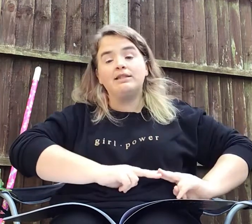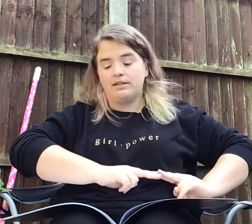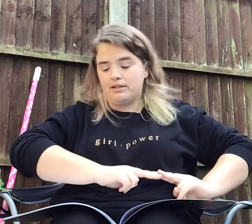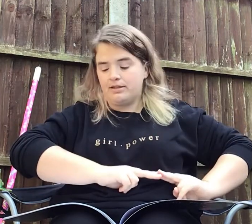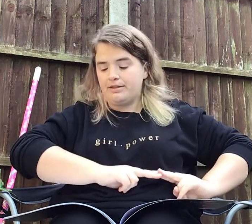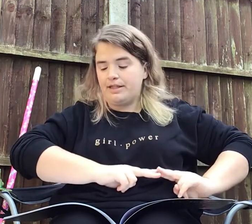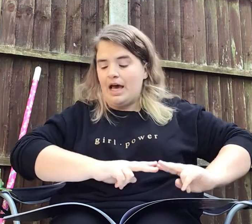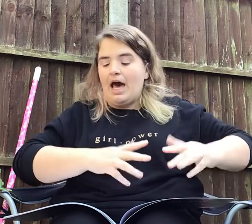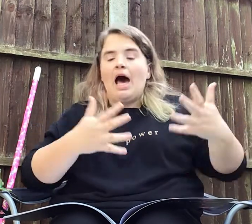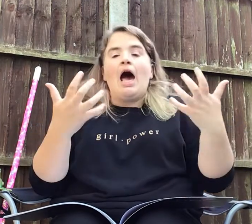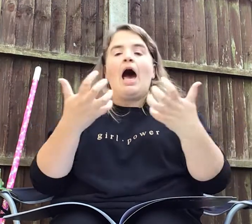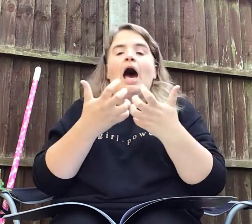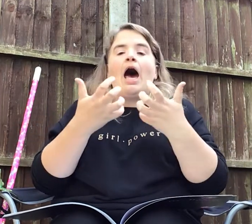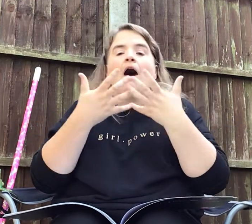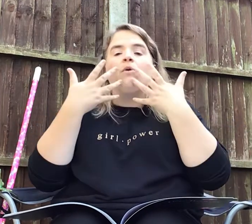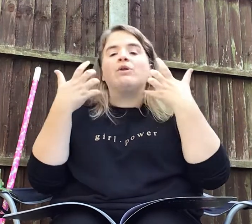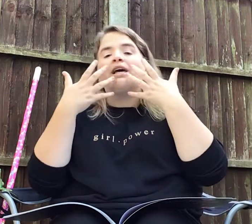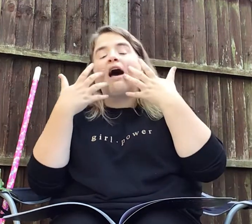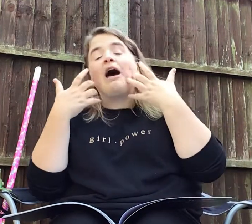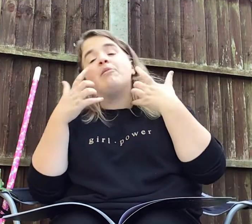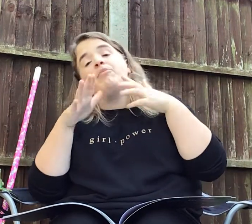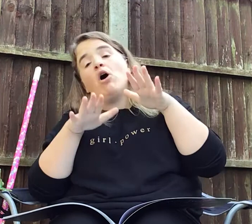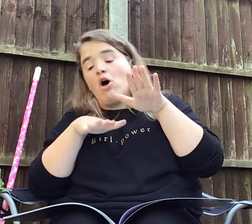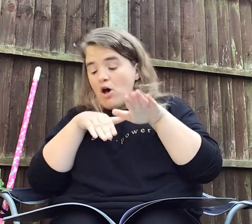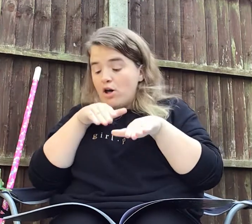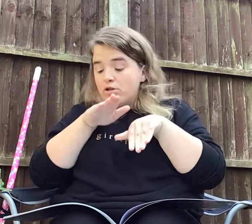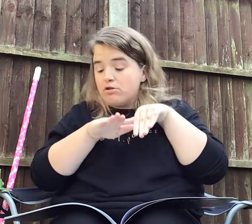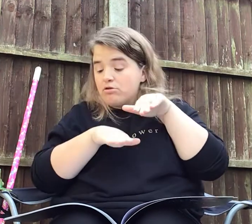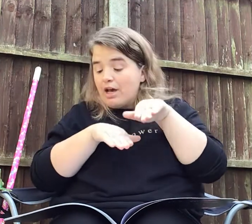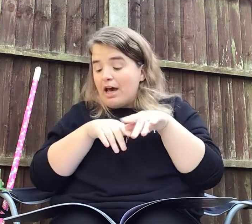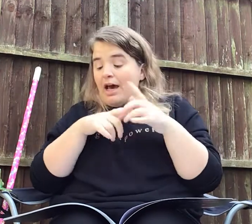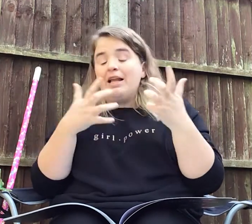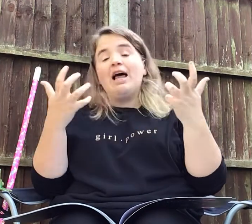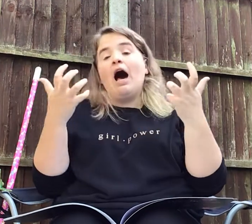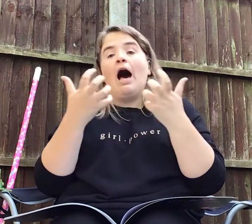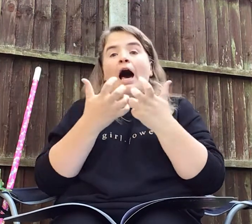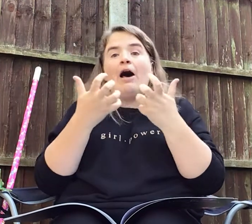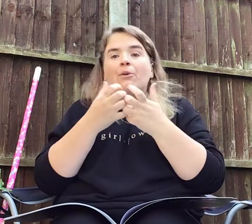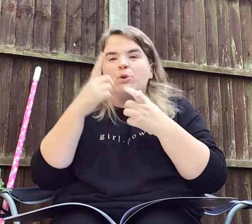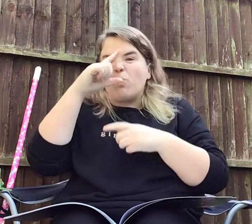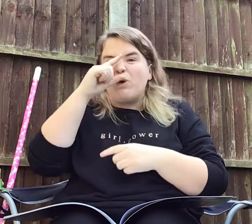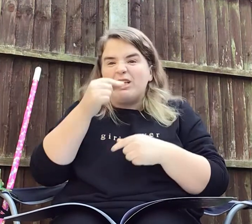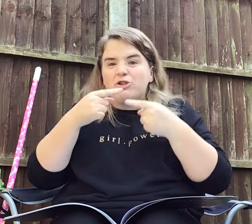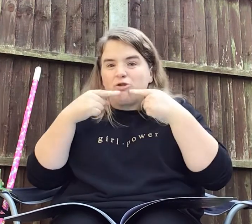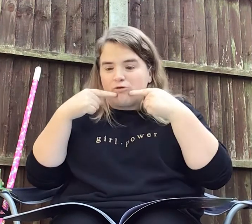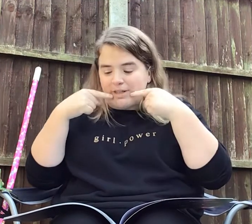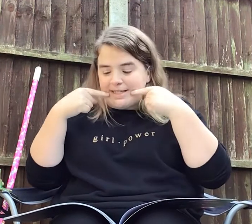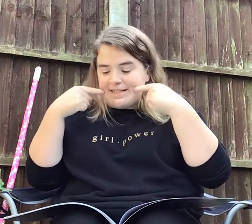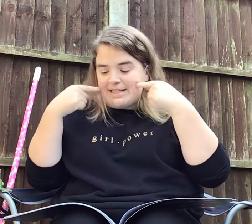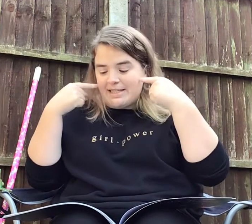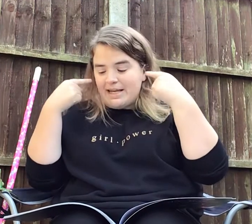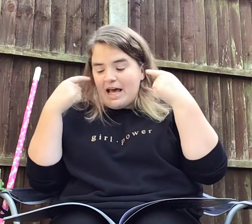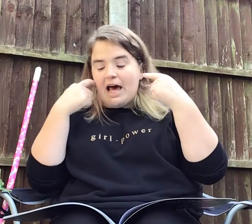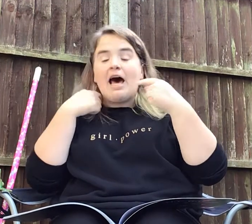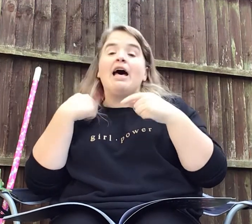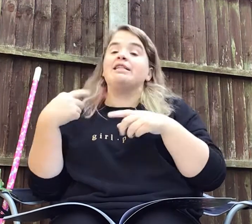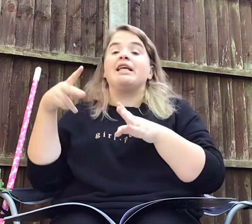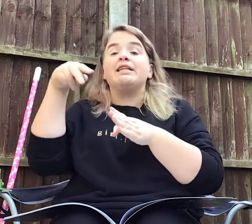How the cat purred and how the witch grinned as they